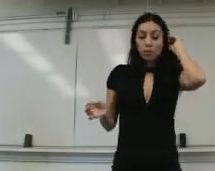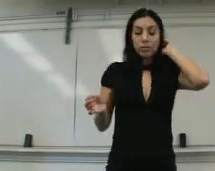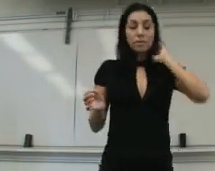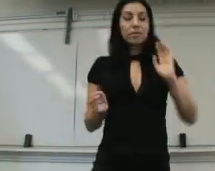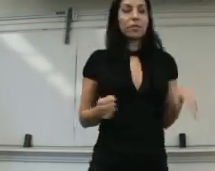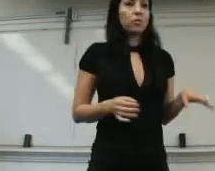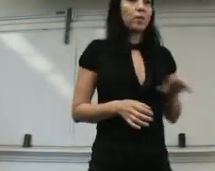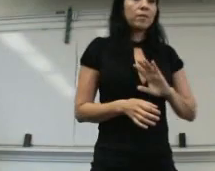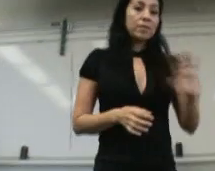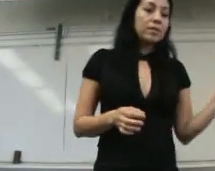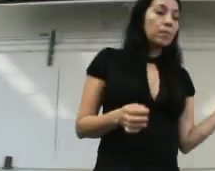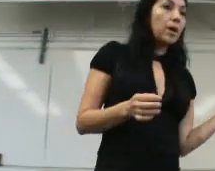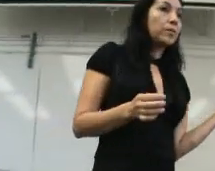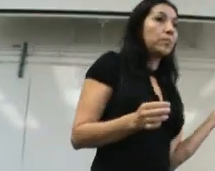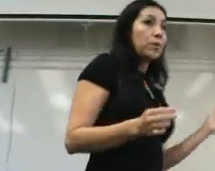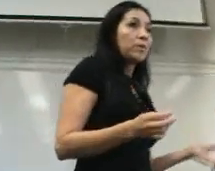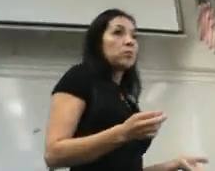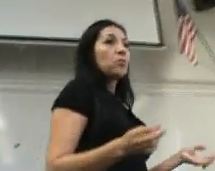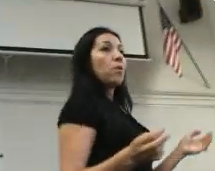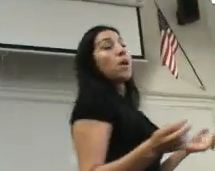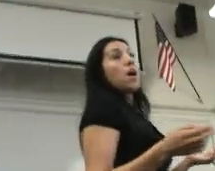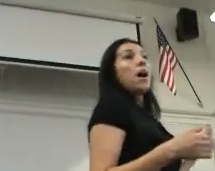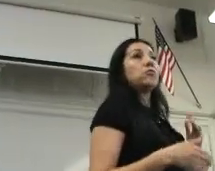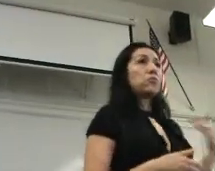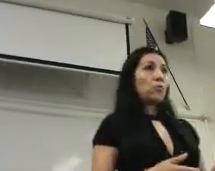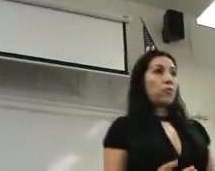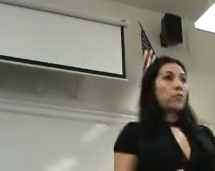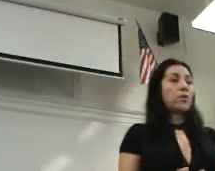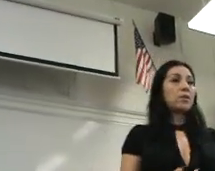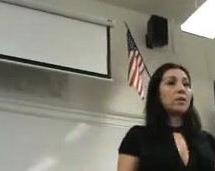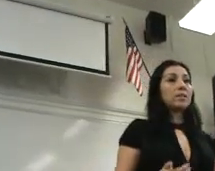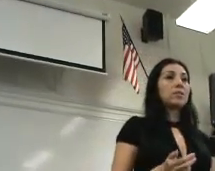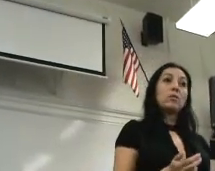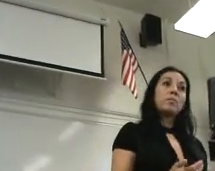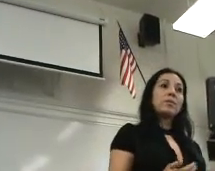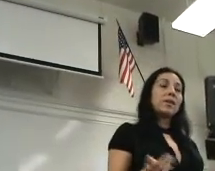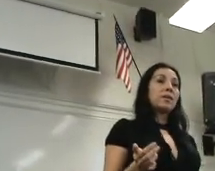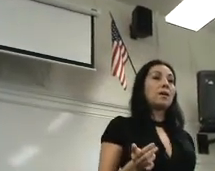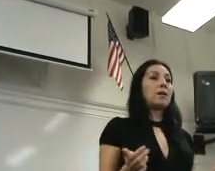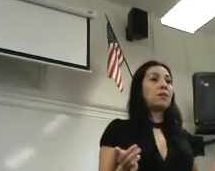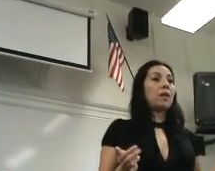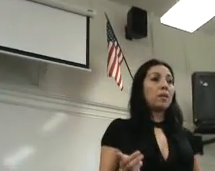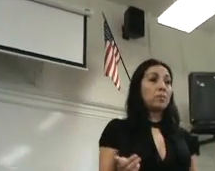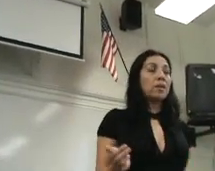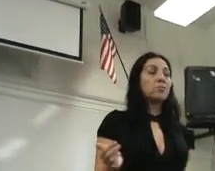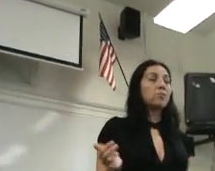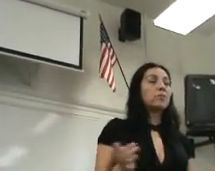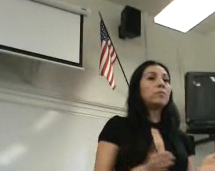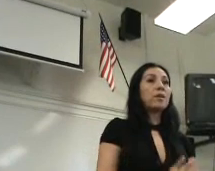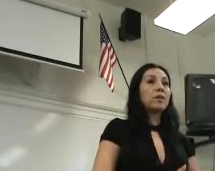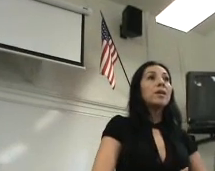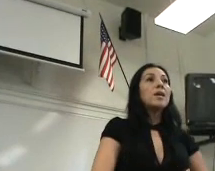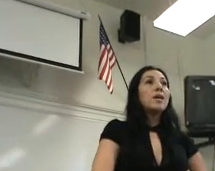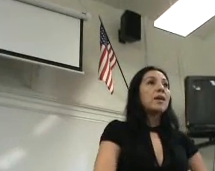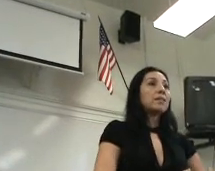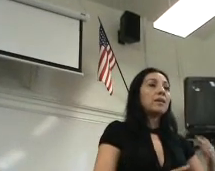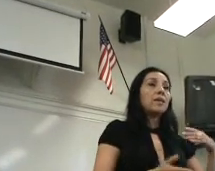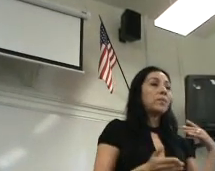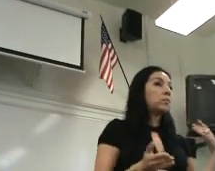The owners, they didn't know everything about the bar. So, I just offered and I told them, okay, I'll help you guys to build the bar. And I helped